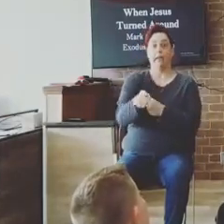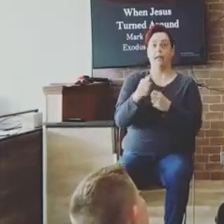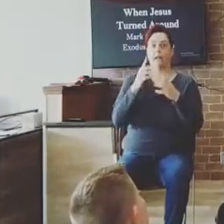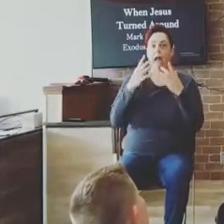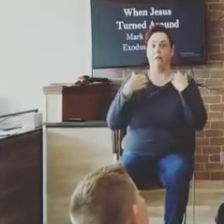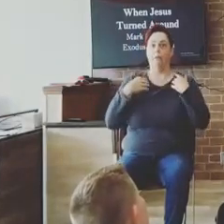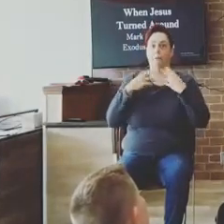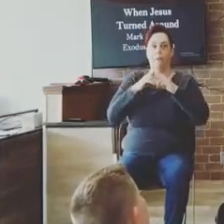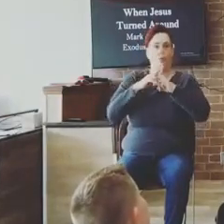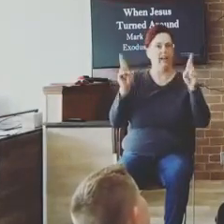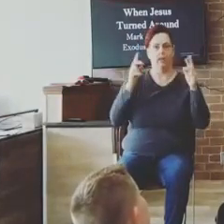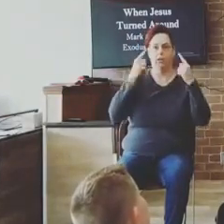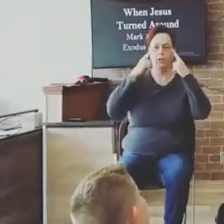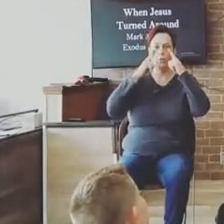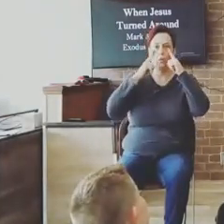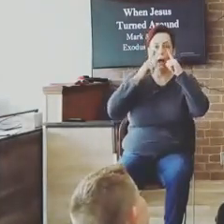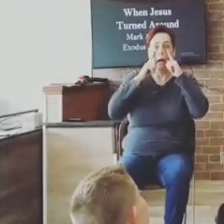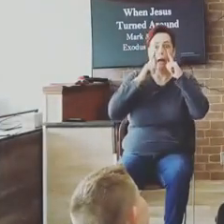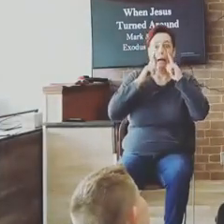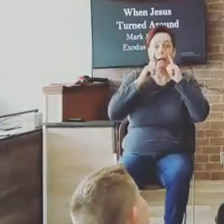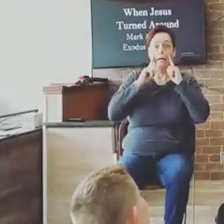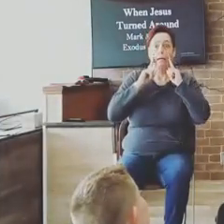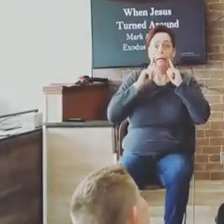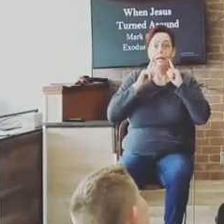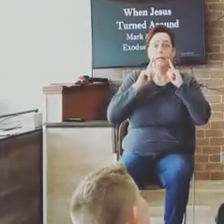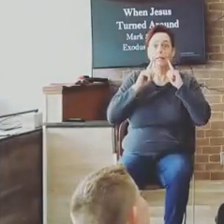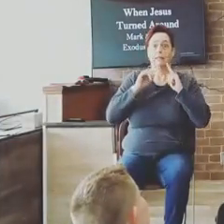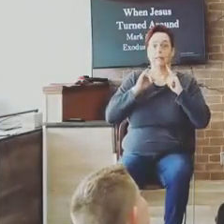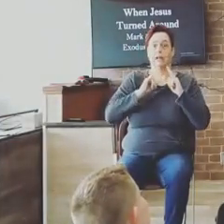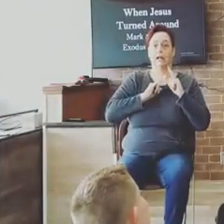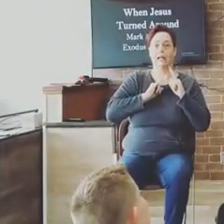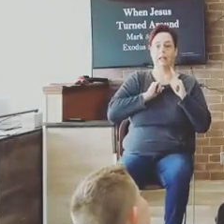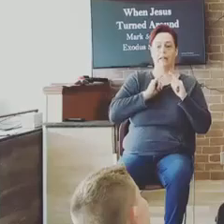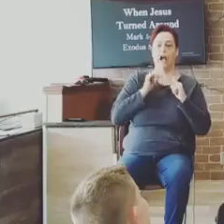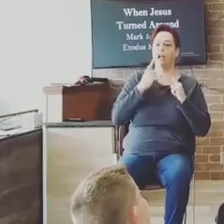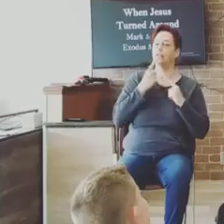And I just looked at him, I said, Matthias? And he goes, yeah.